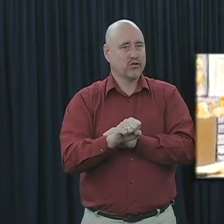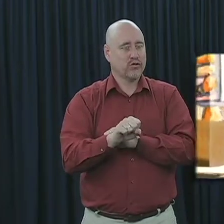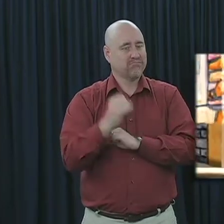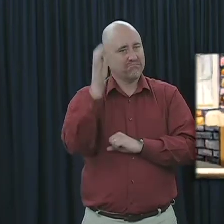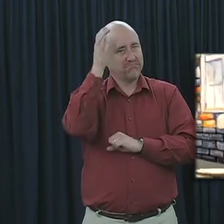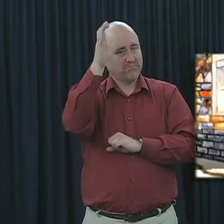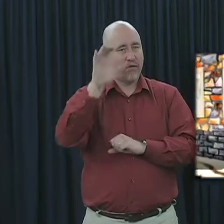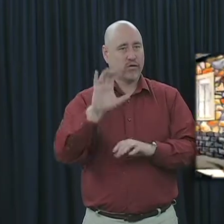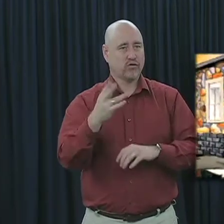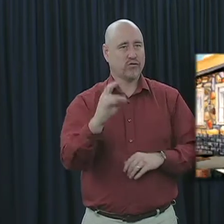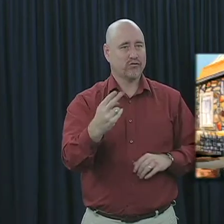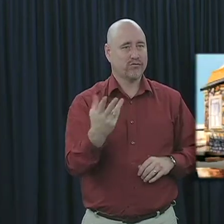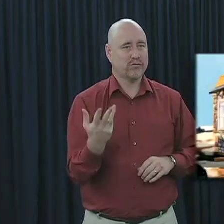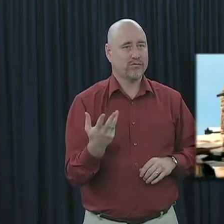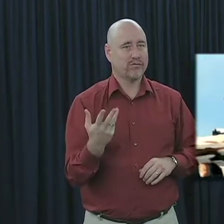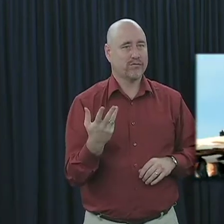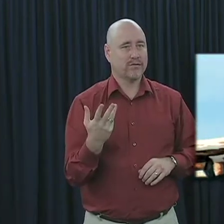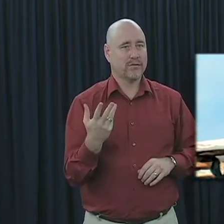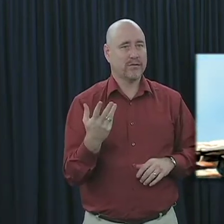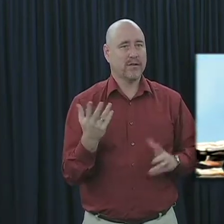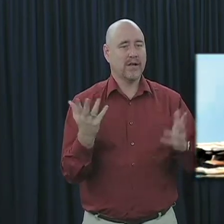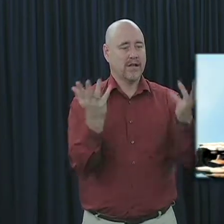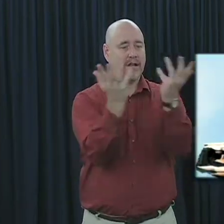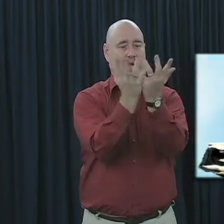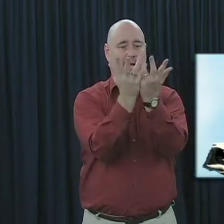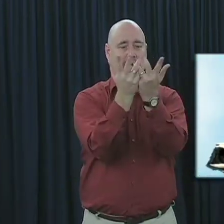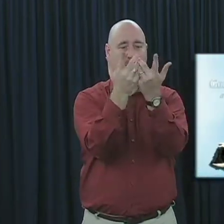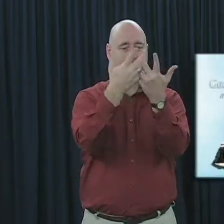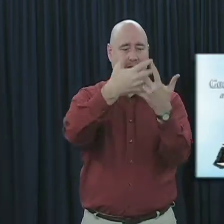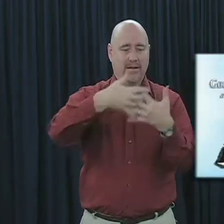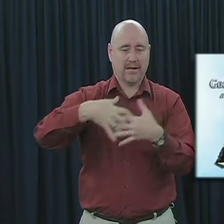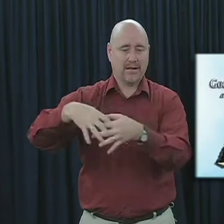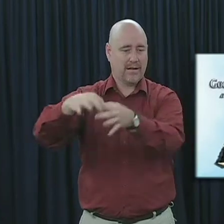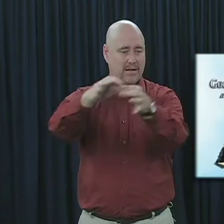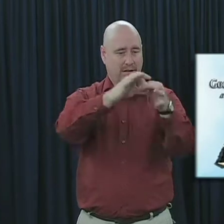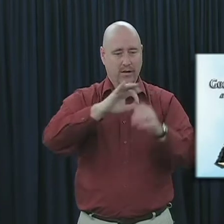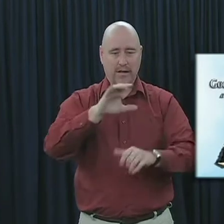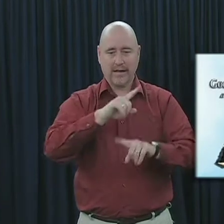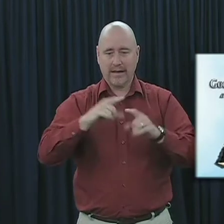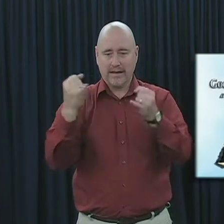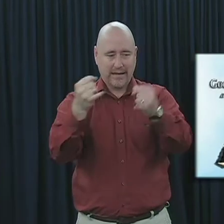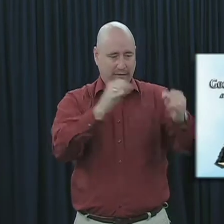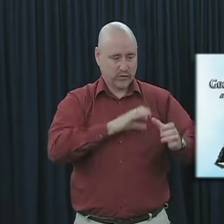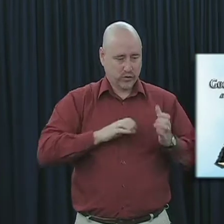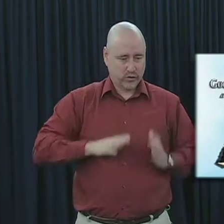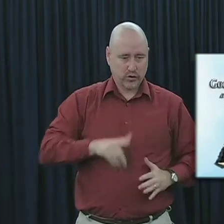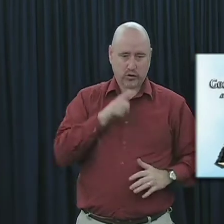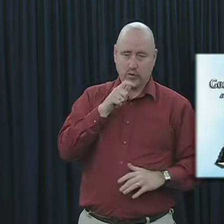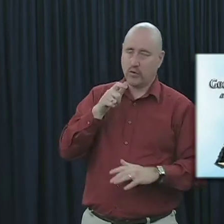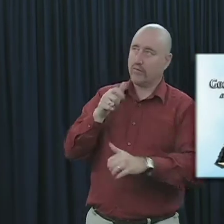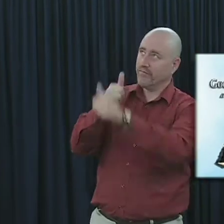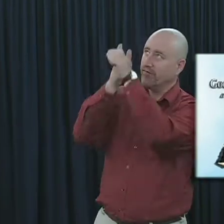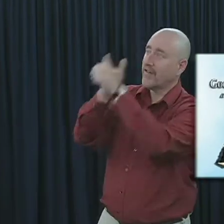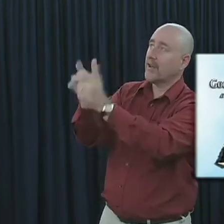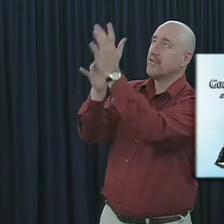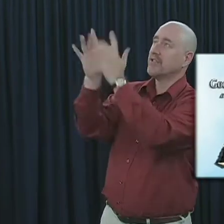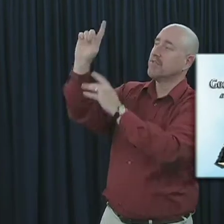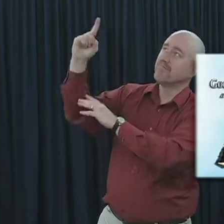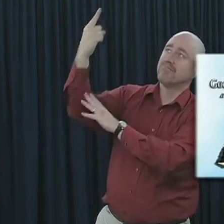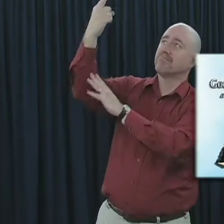of the church. It is the collectivity of Christians that are built upon Jesus Christ, the chief cornerstone, and his holy